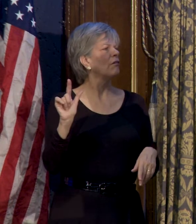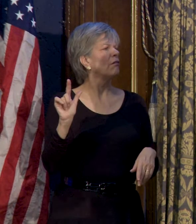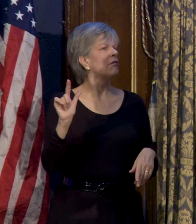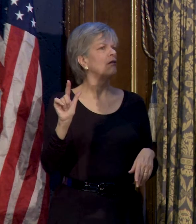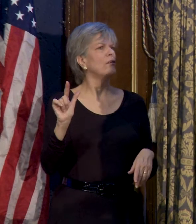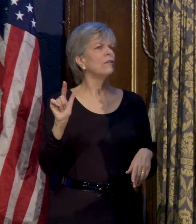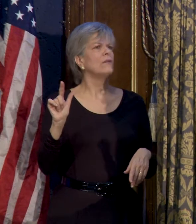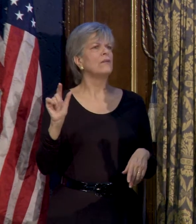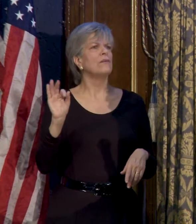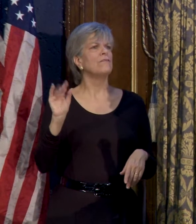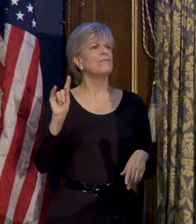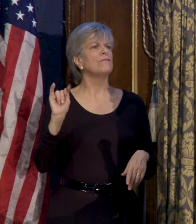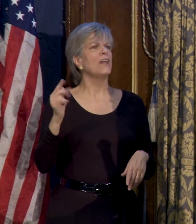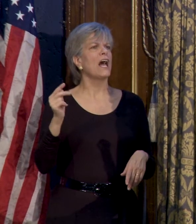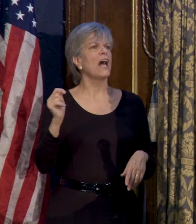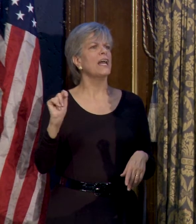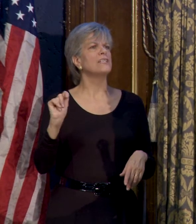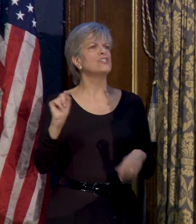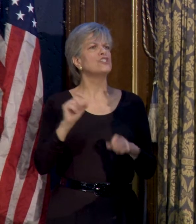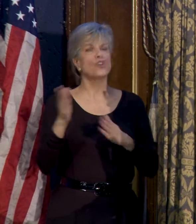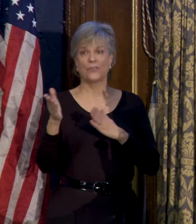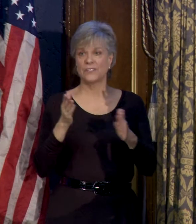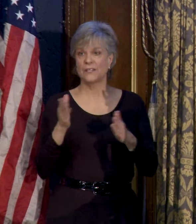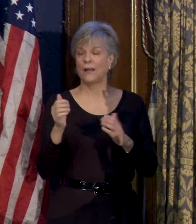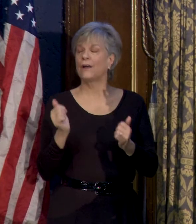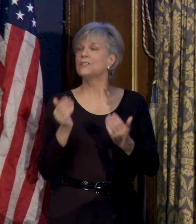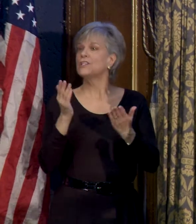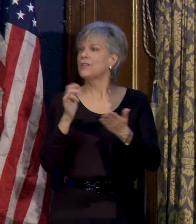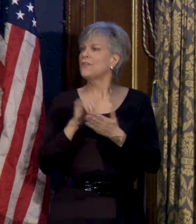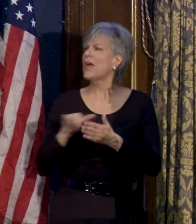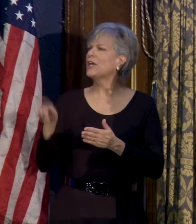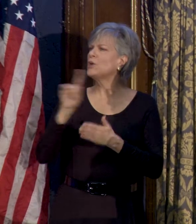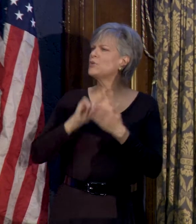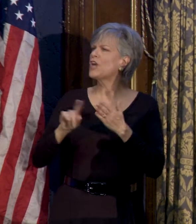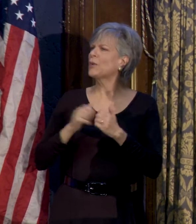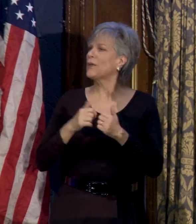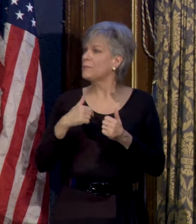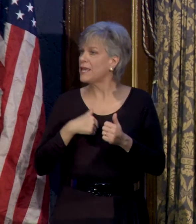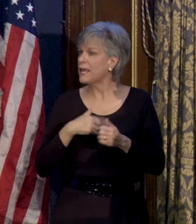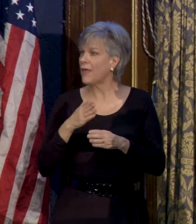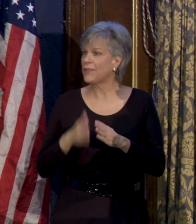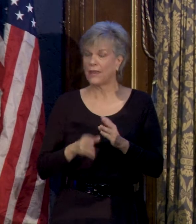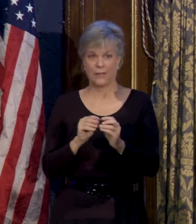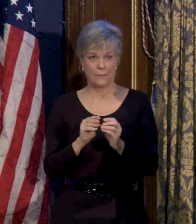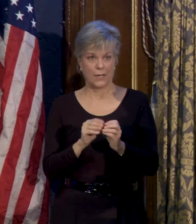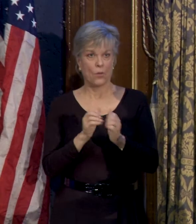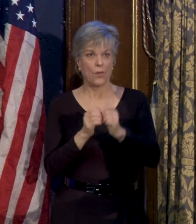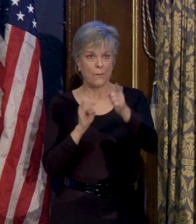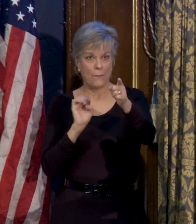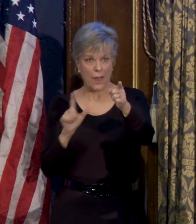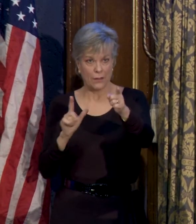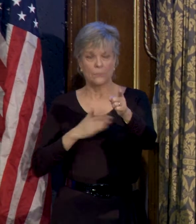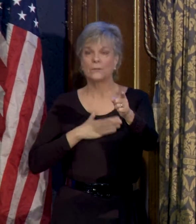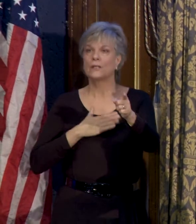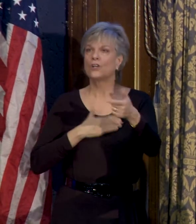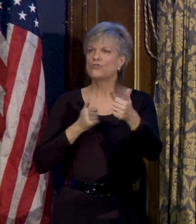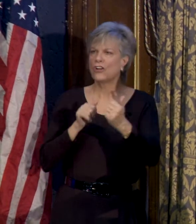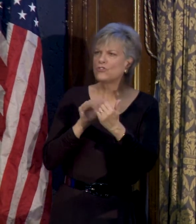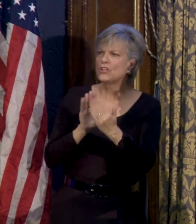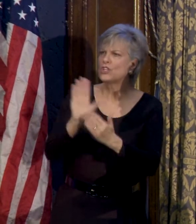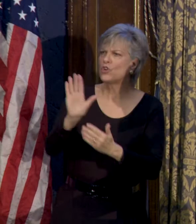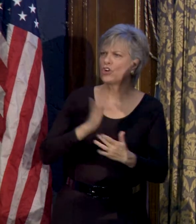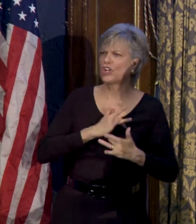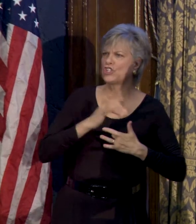Angel Flight Services. Right. I would suggest that you check with me at the end of this meeting and with Hill, and we'd be glad to try to address the